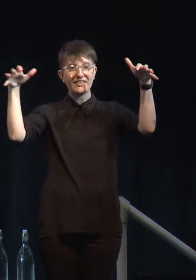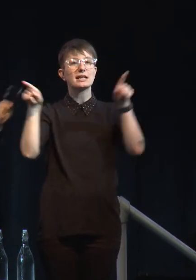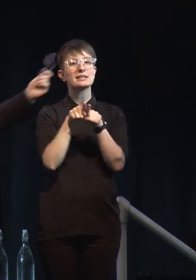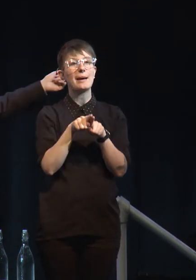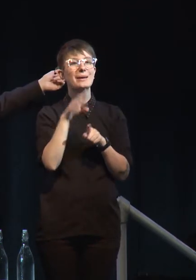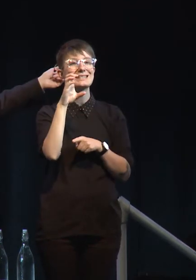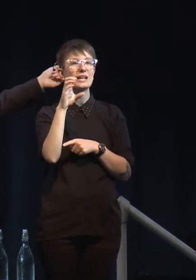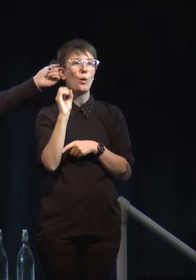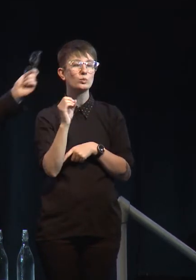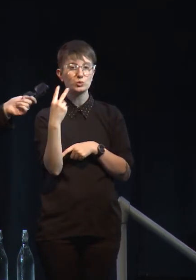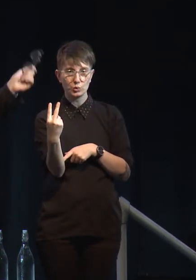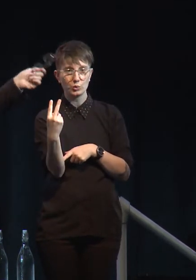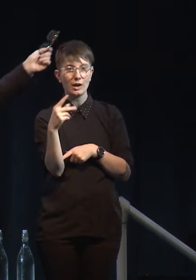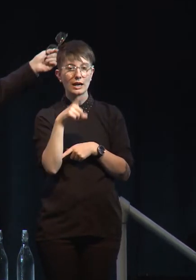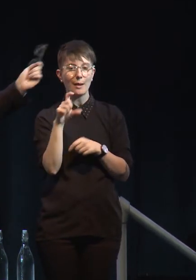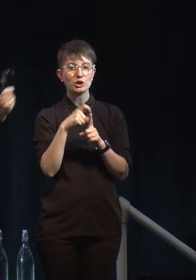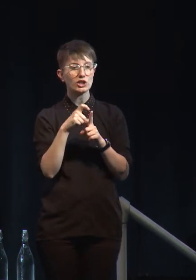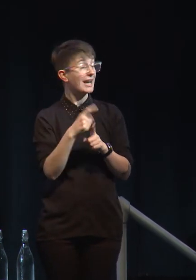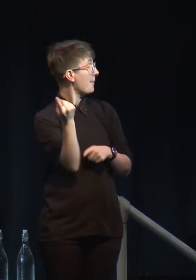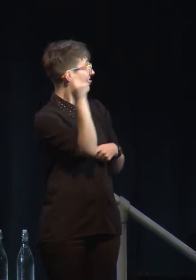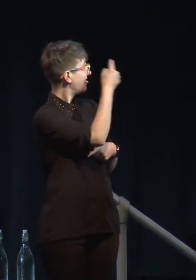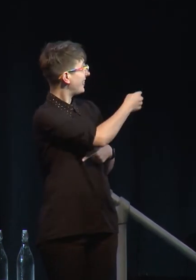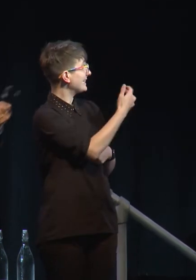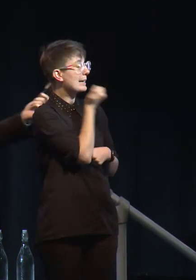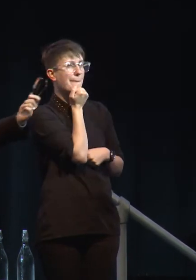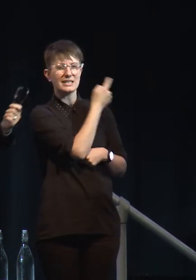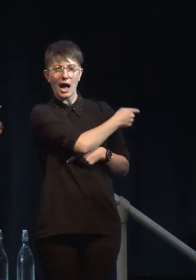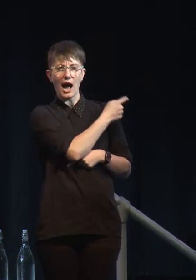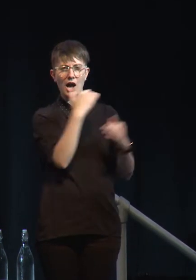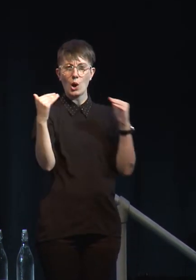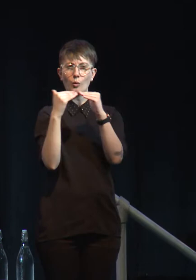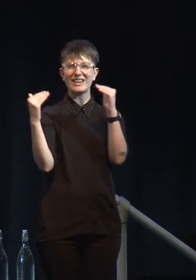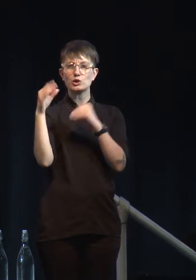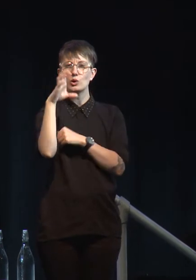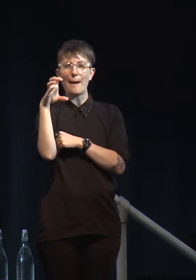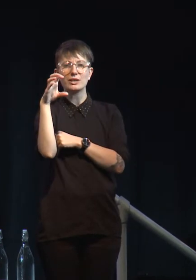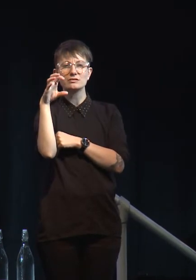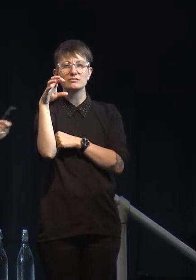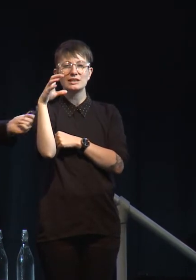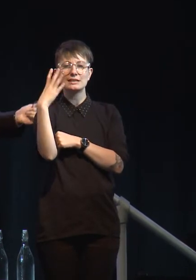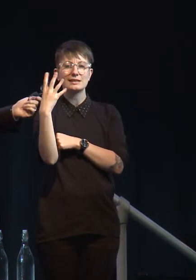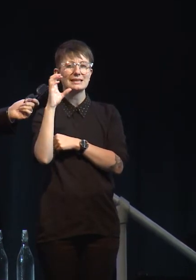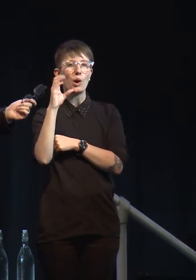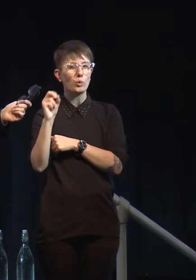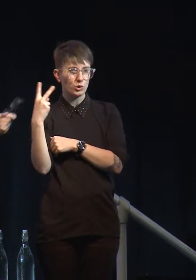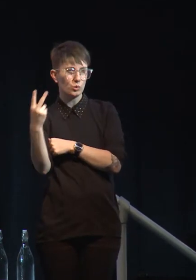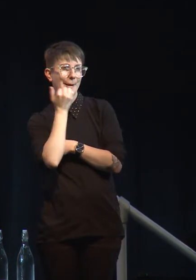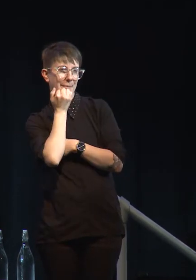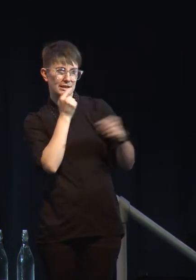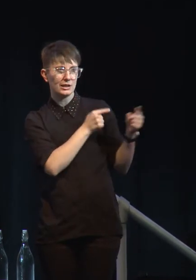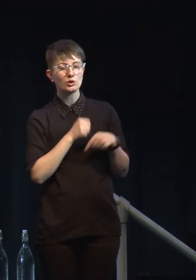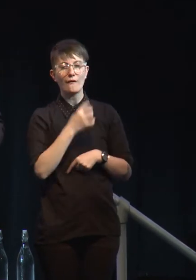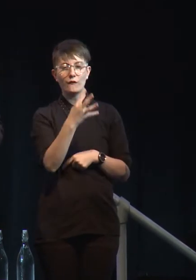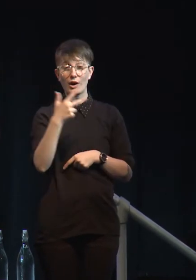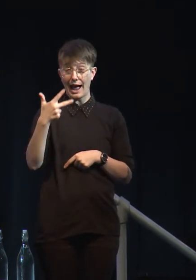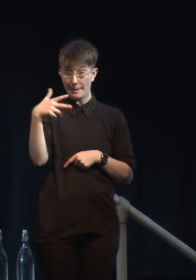But these numbers, I believe, are carbon dioxide equivalent numbers. So it's an apples to apples. So 48% of